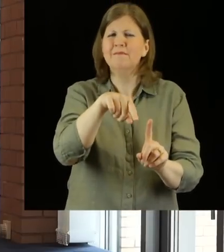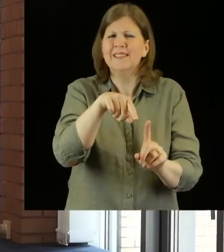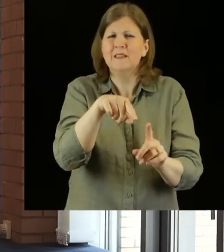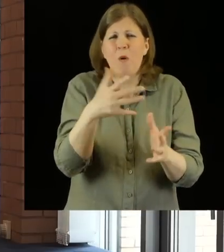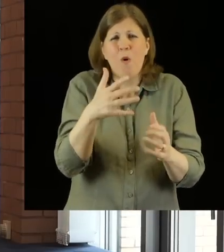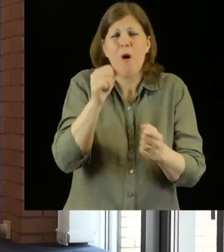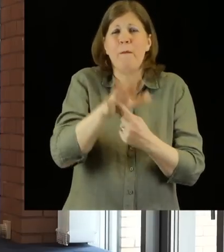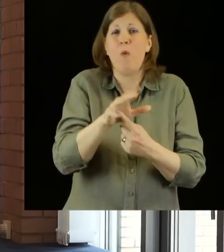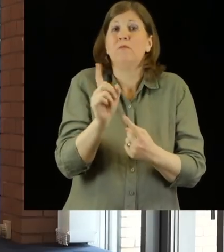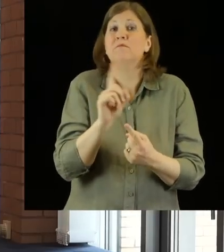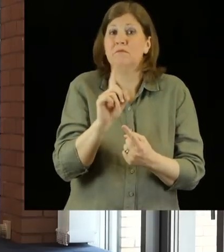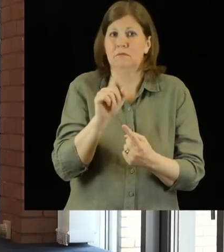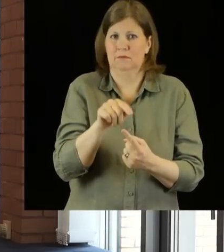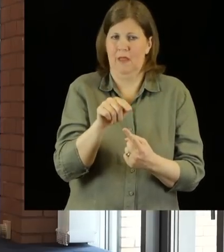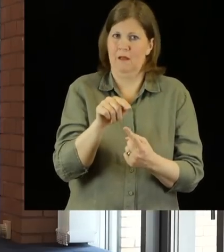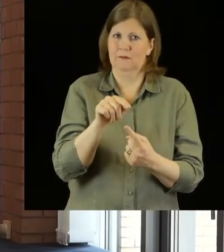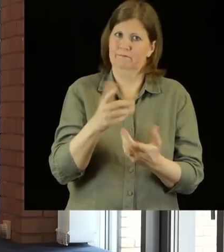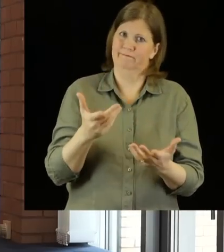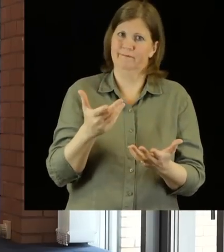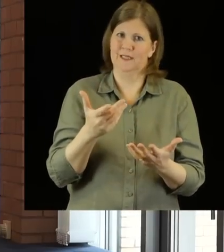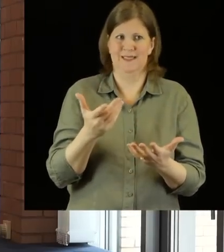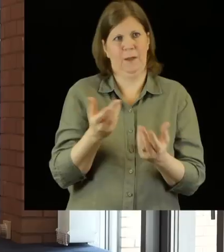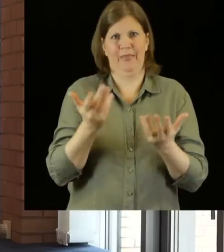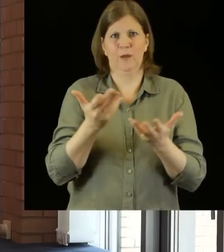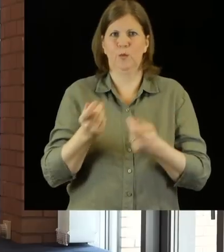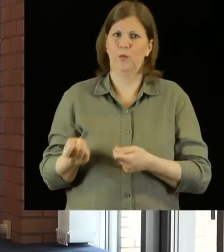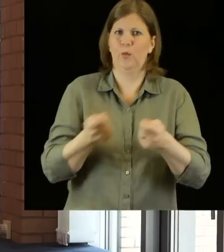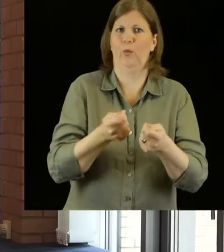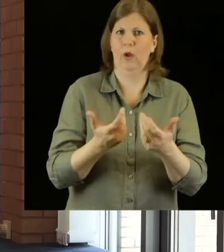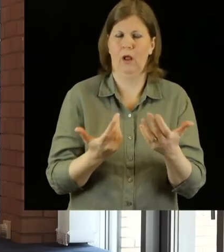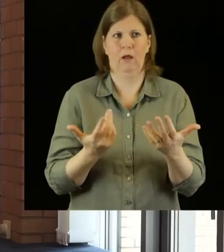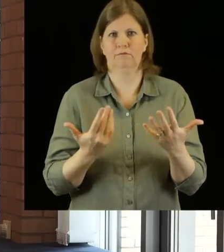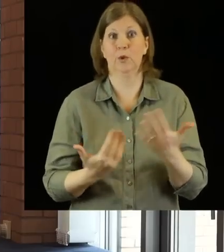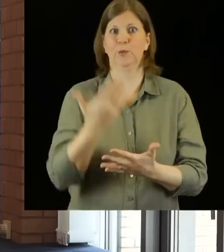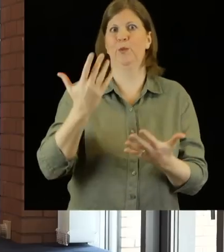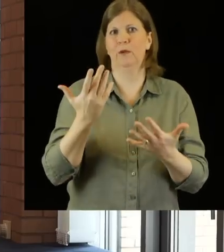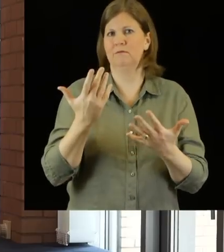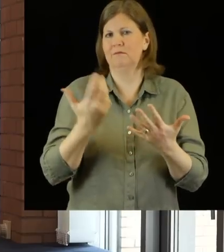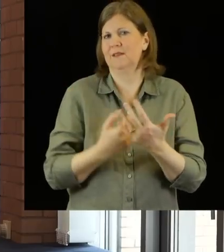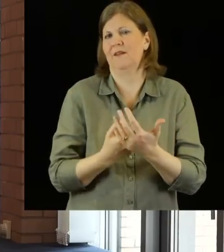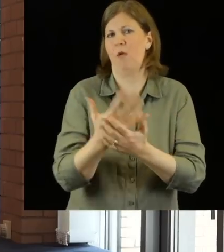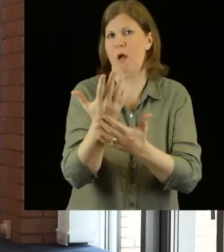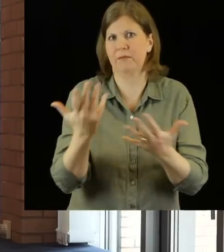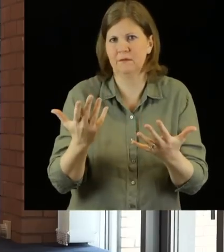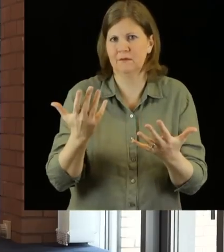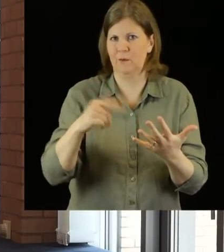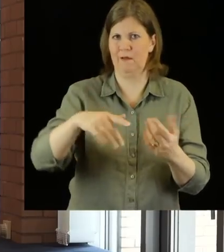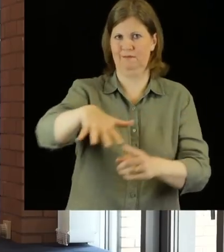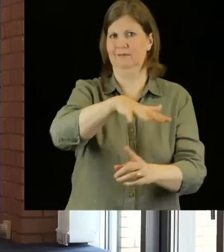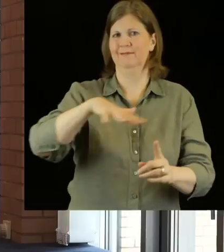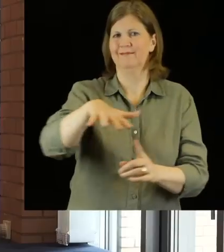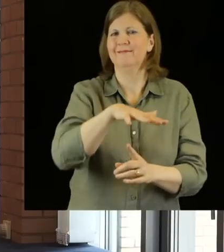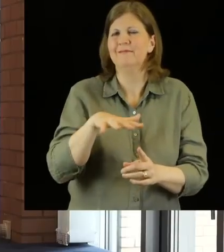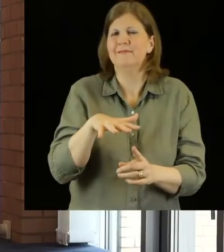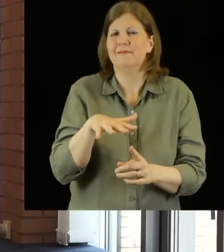But I still come back to the notion that the most important thing about it is it brings